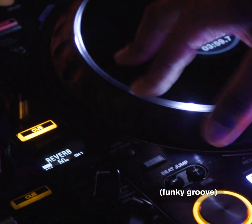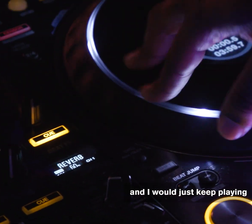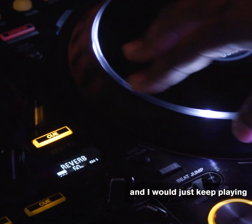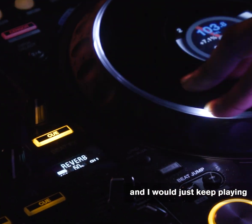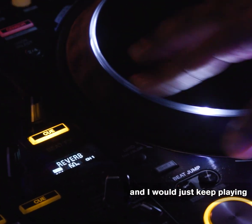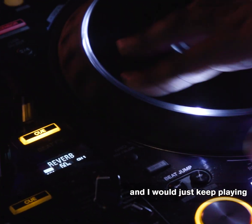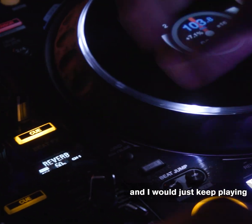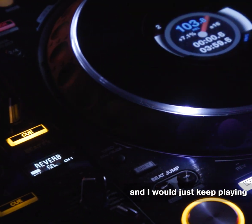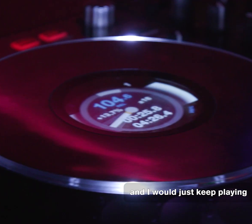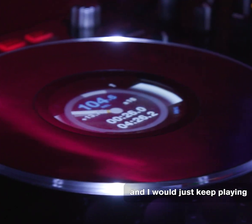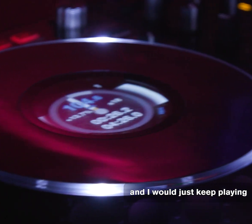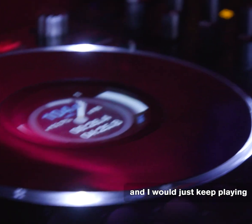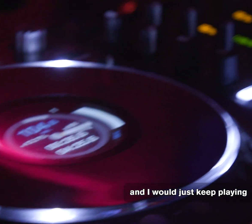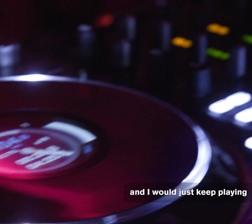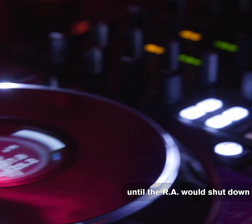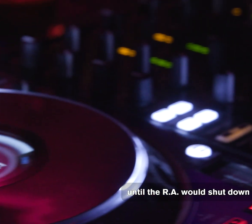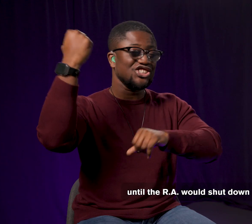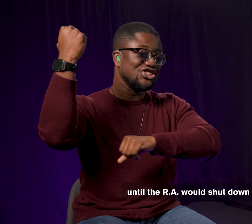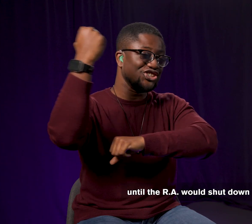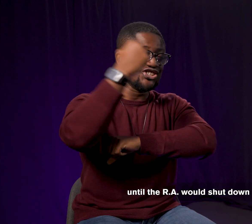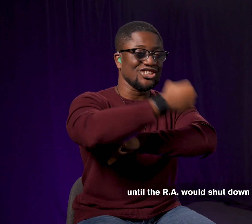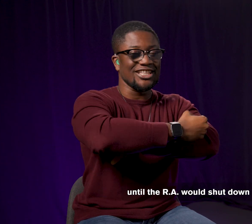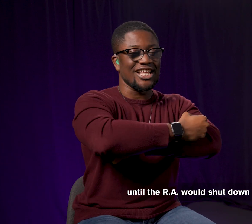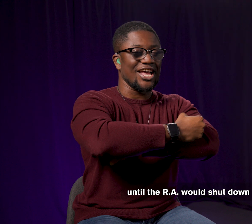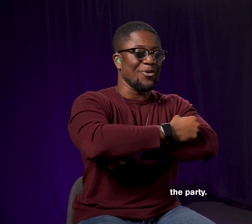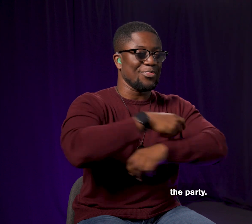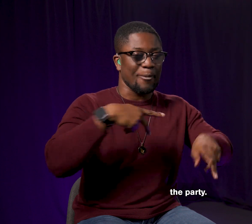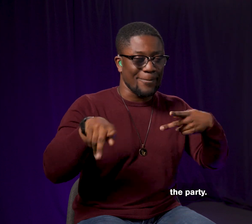And I would just keep playing until the RA would shut down the party.